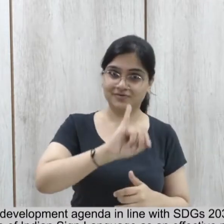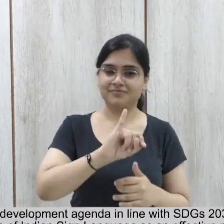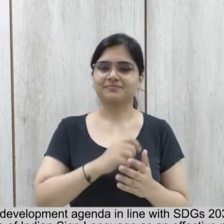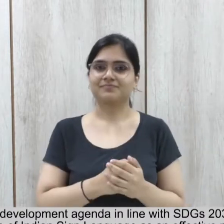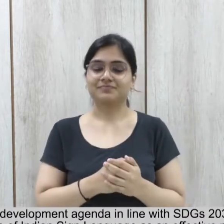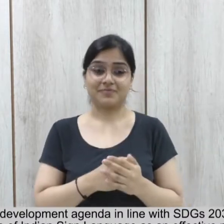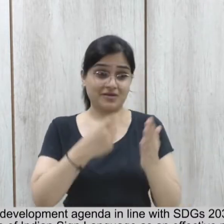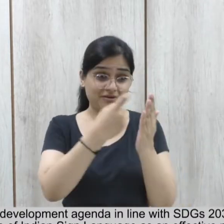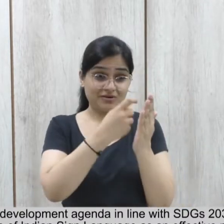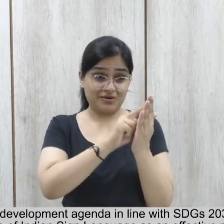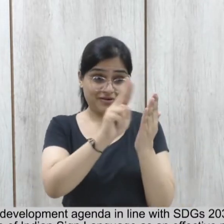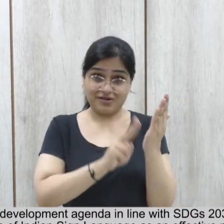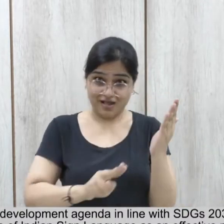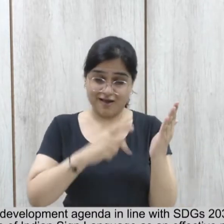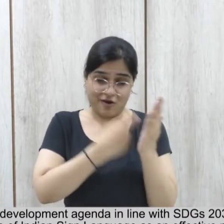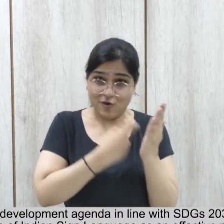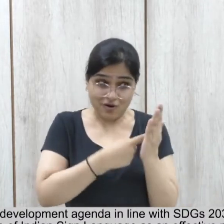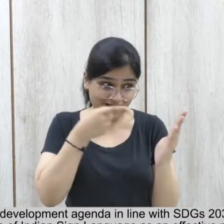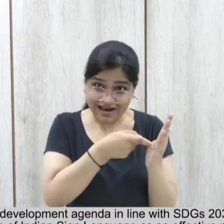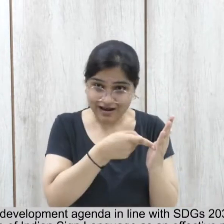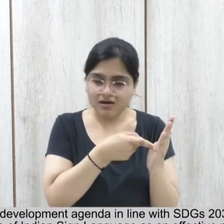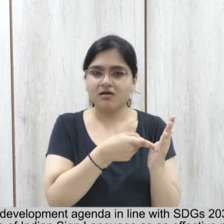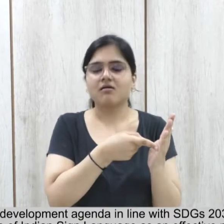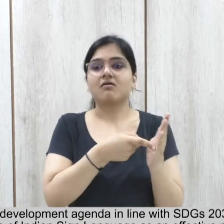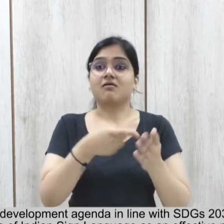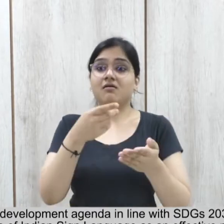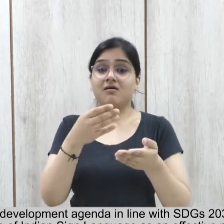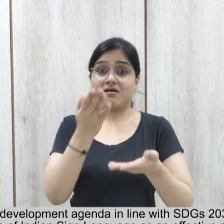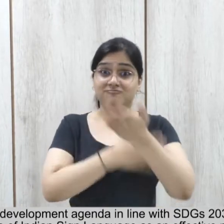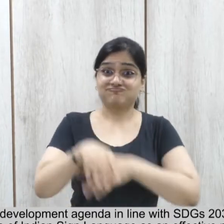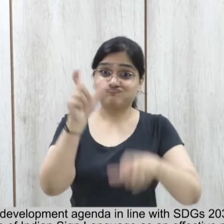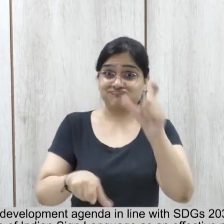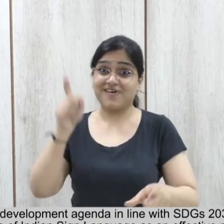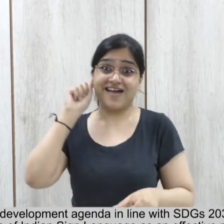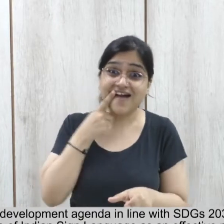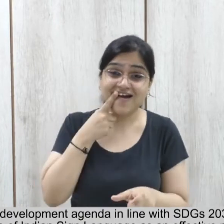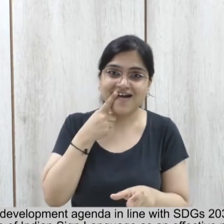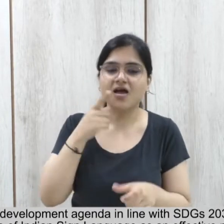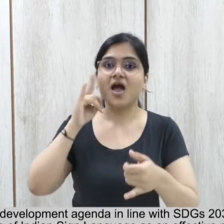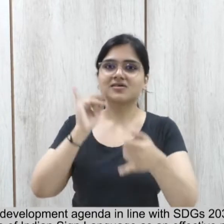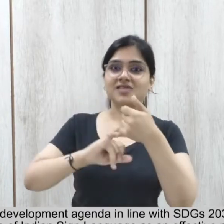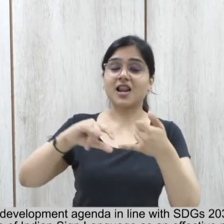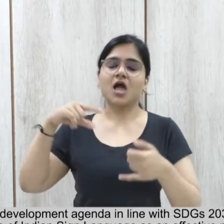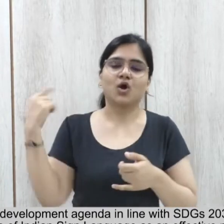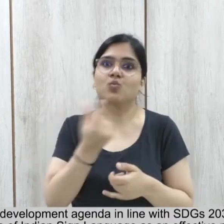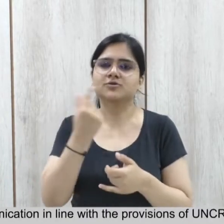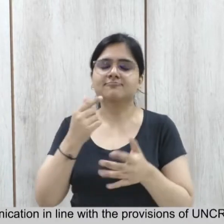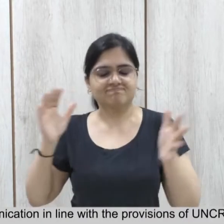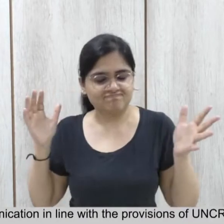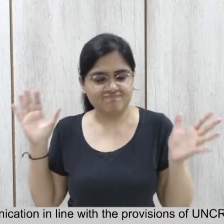Emphasizing the use of Indian Sign Language as an effective mode of non-verbal communication in